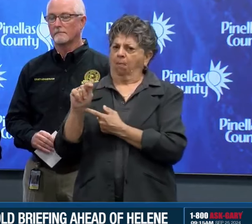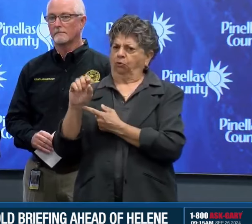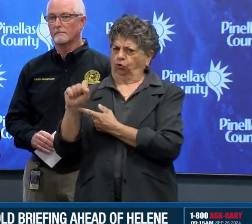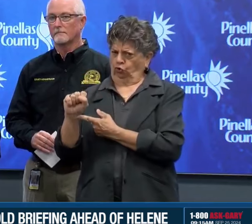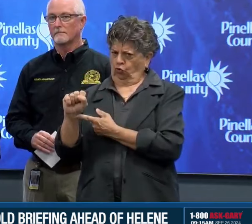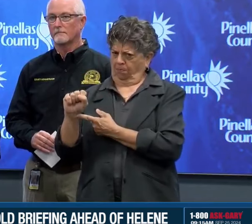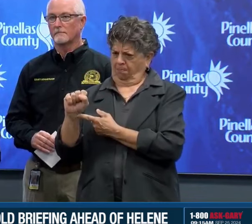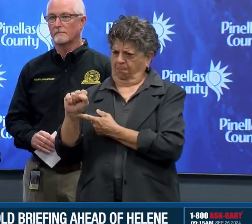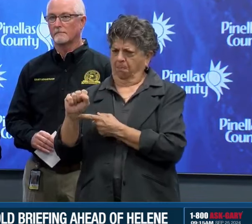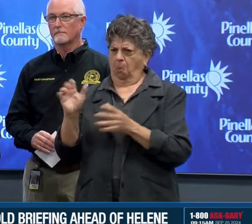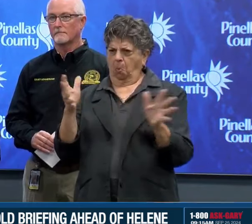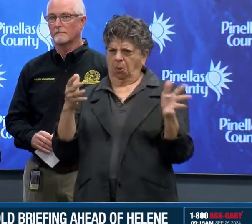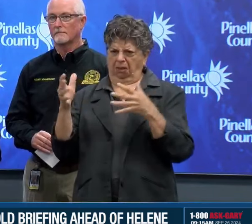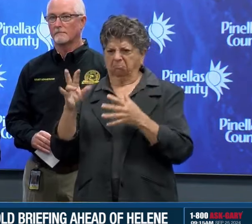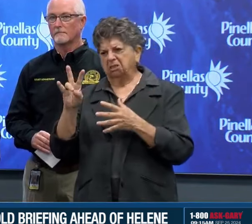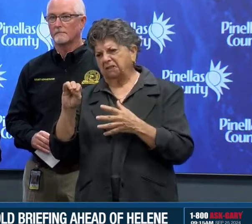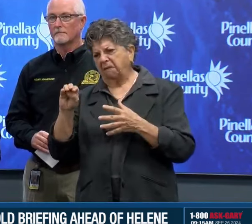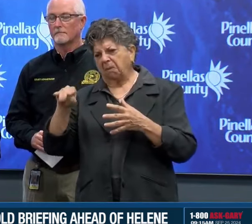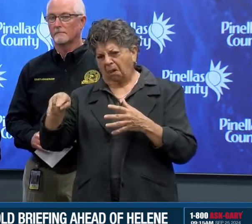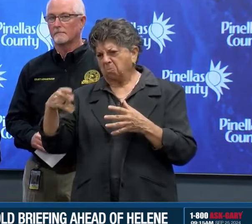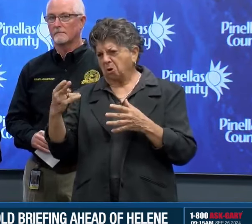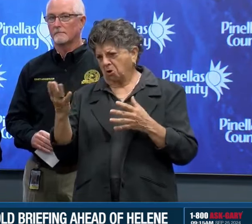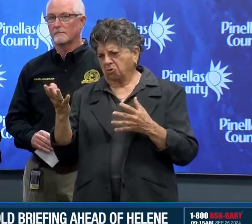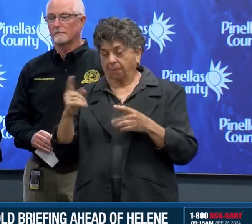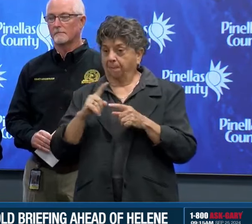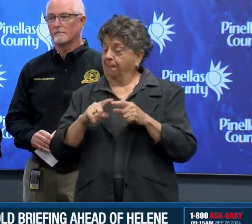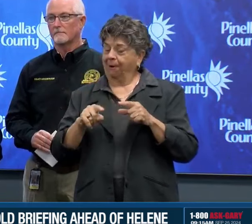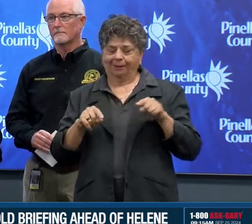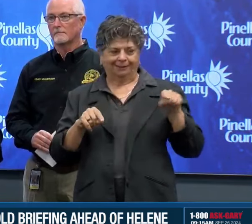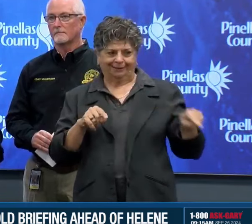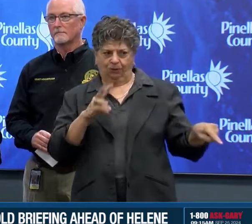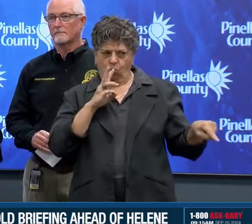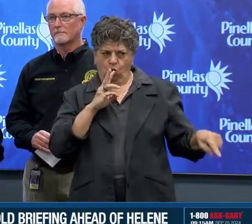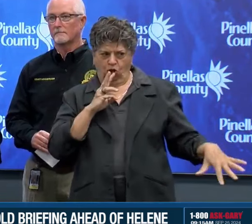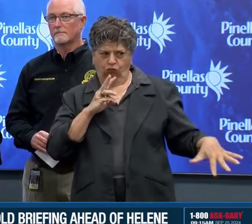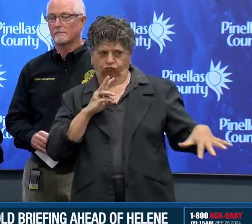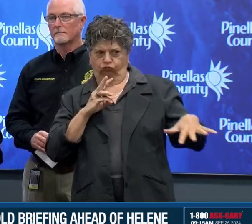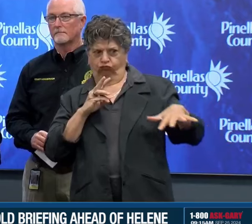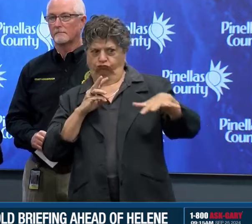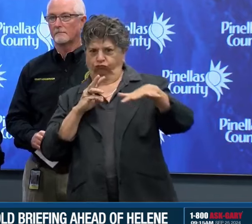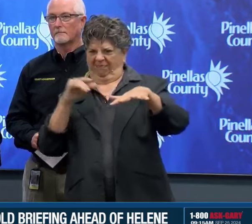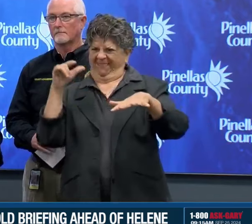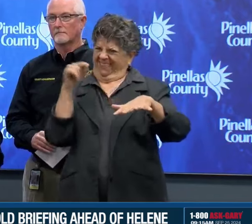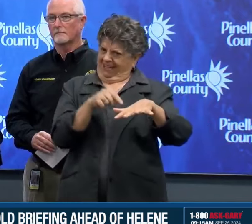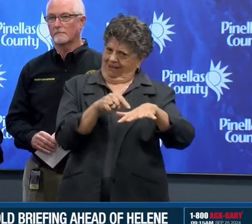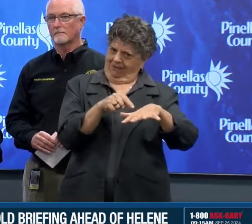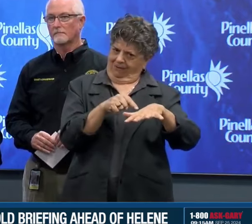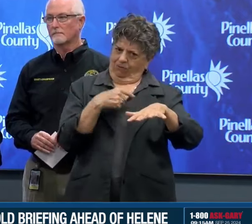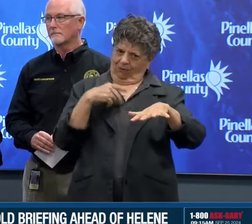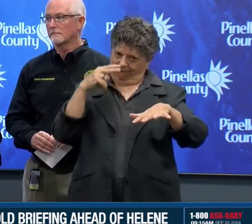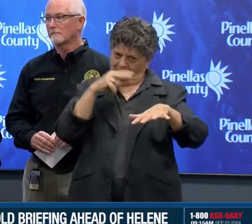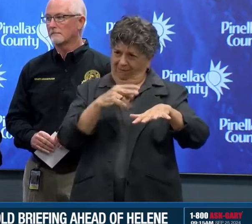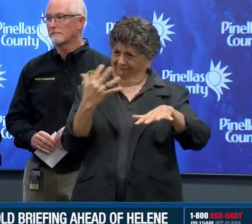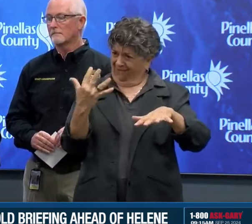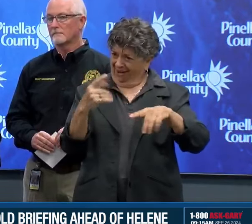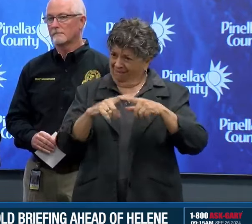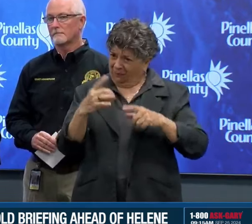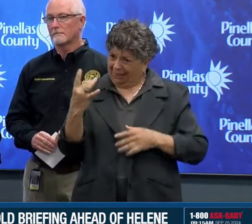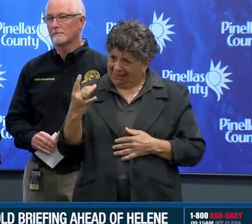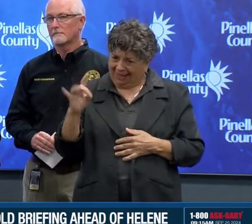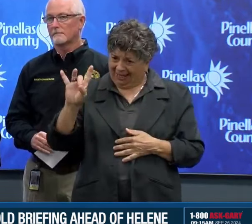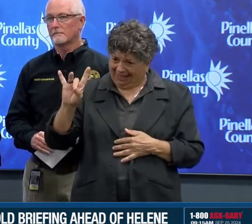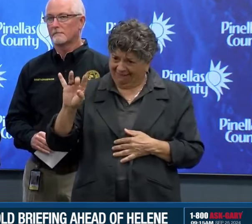story with this storm. This surge is predicted to be five to eight feet. And as the county administrator